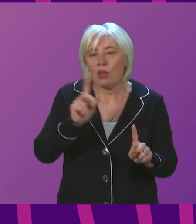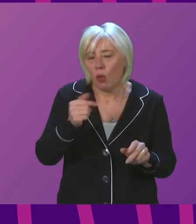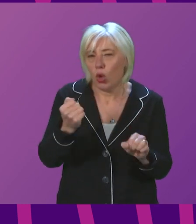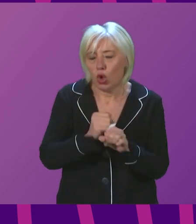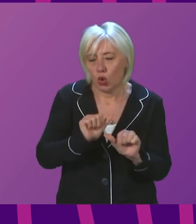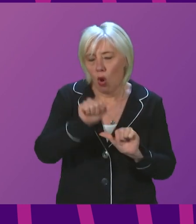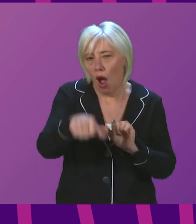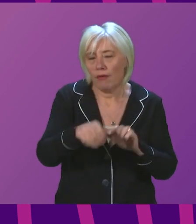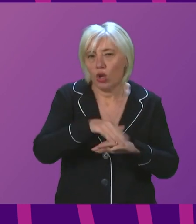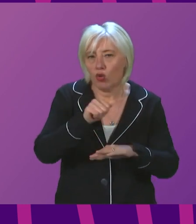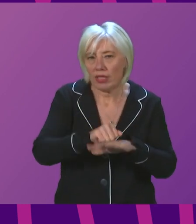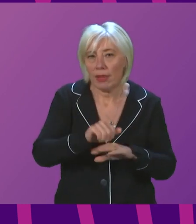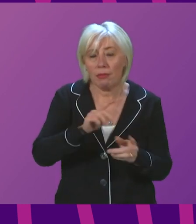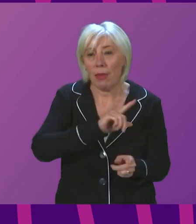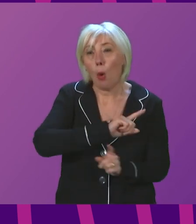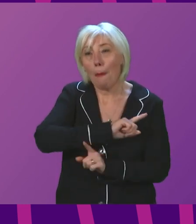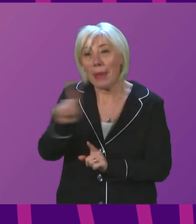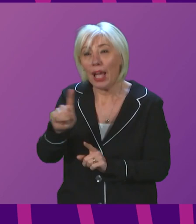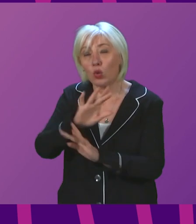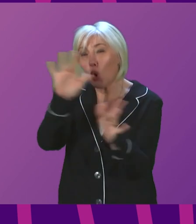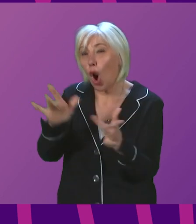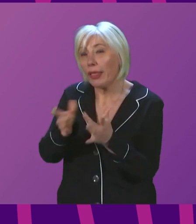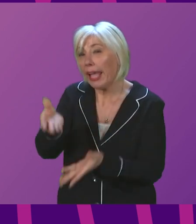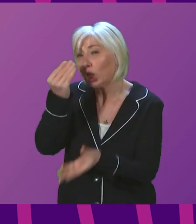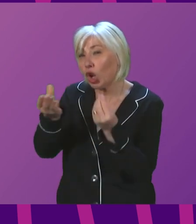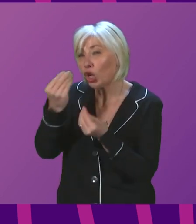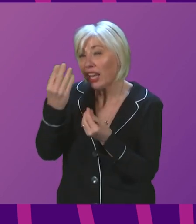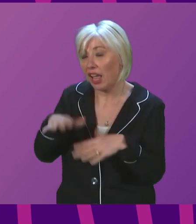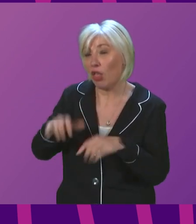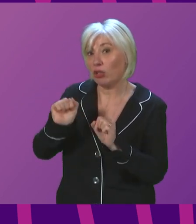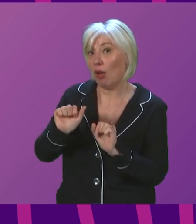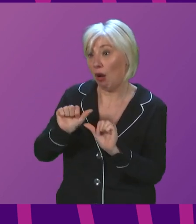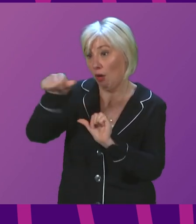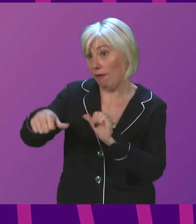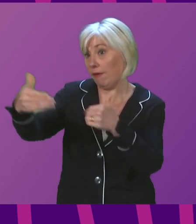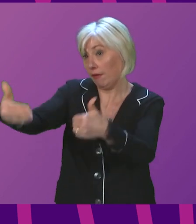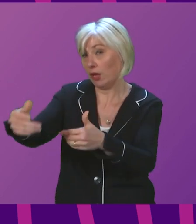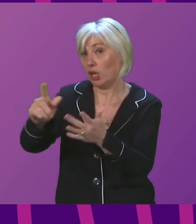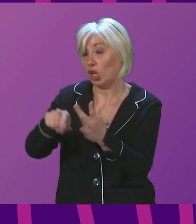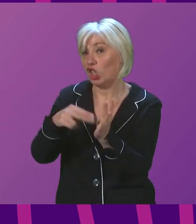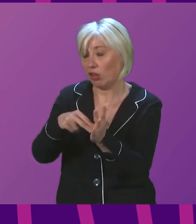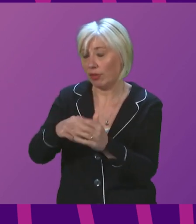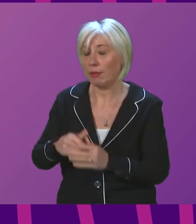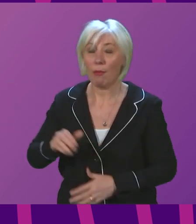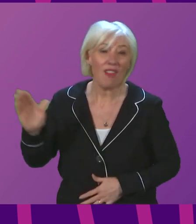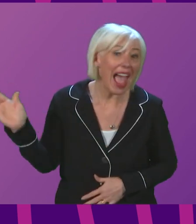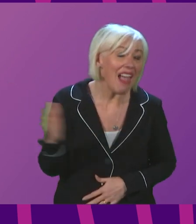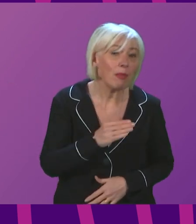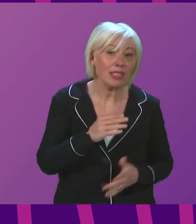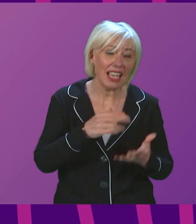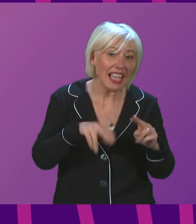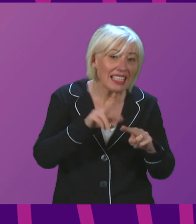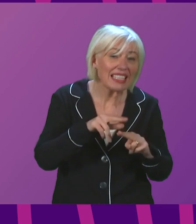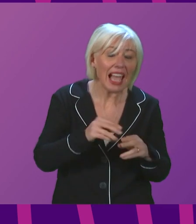model of online learning for the start of the new term. For everyone involved in education, staff, children, students and parents, this has been